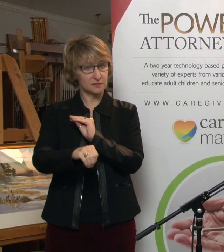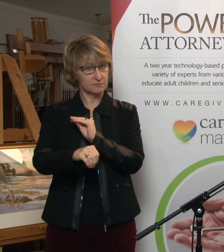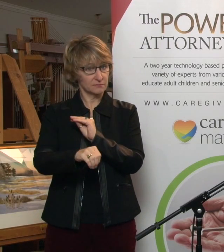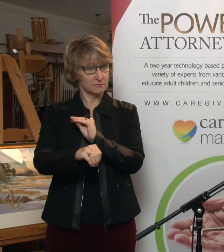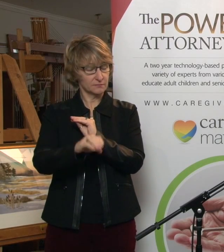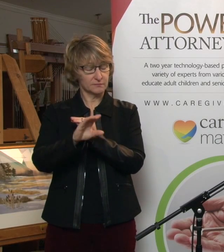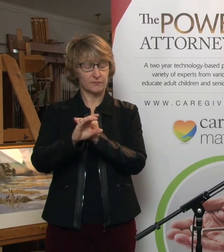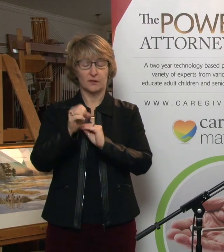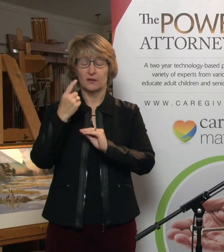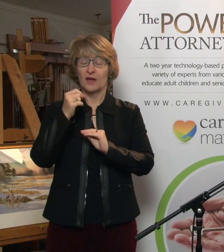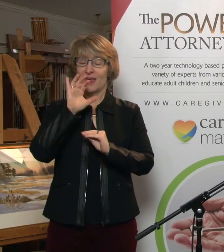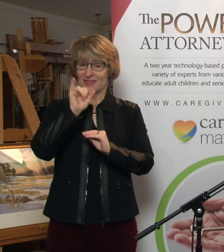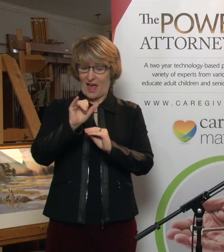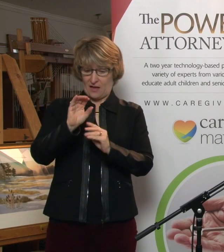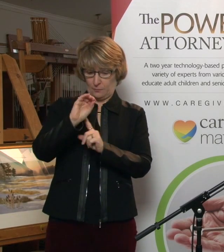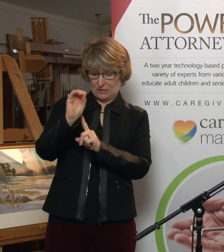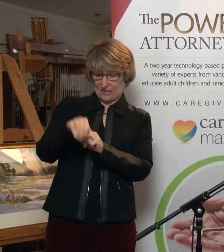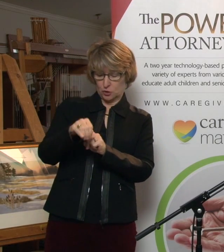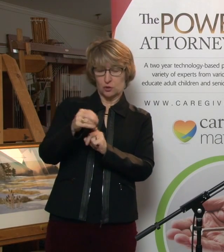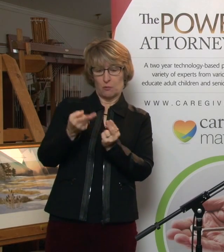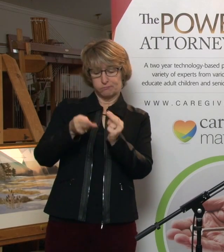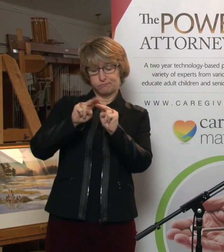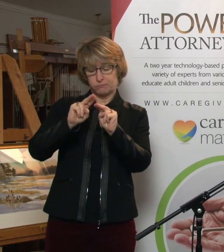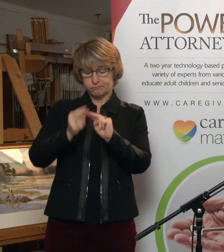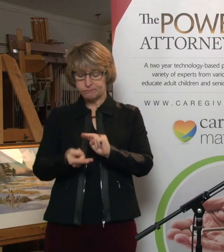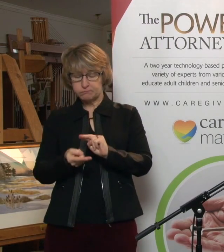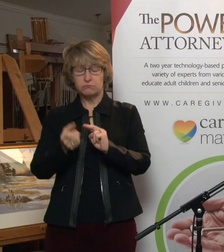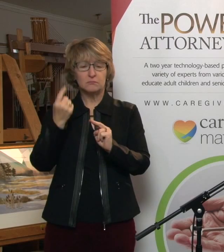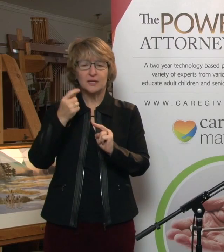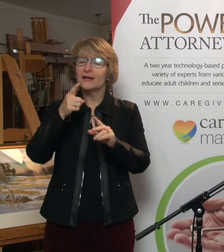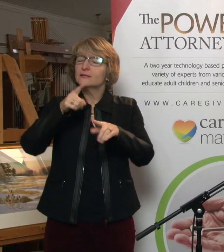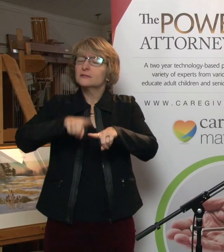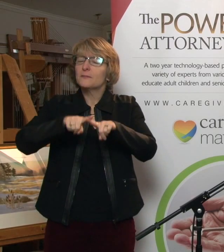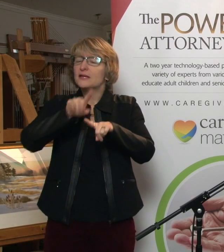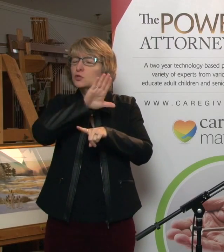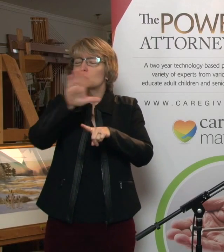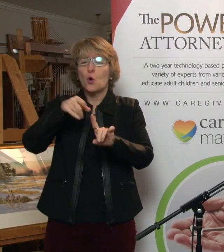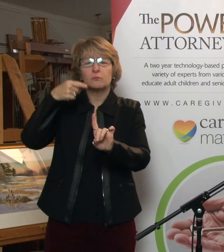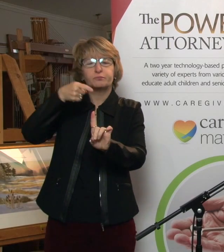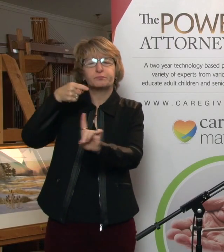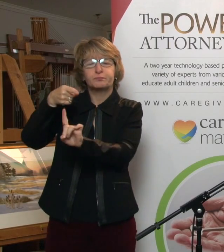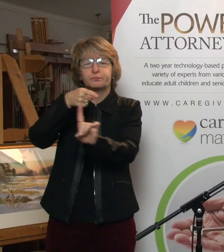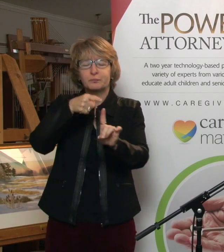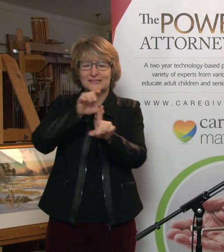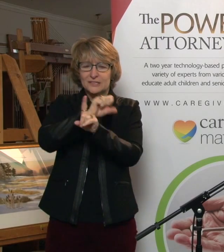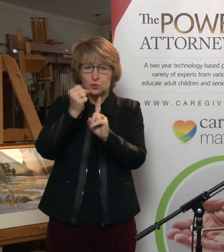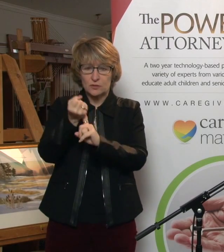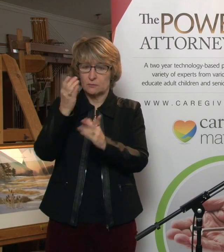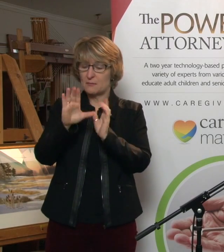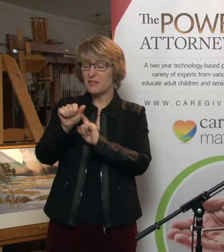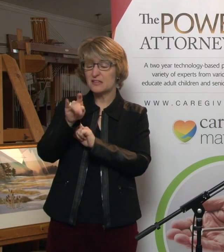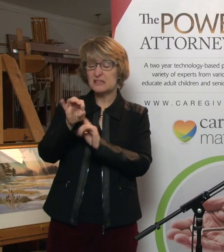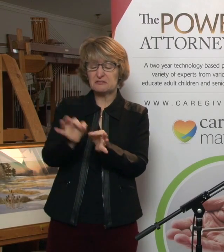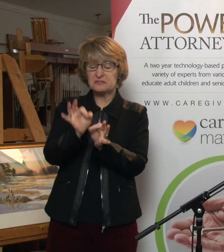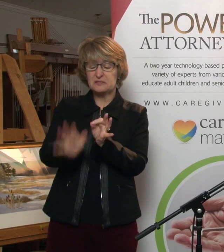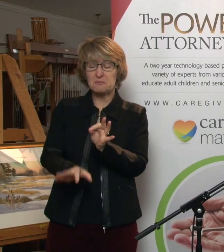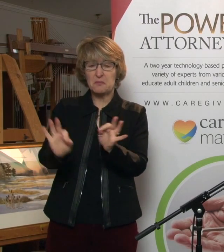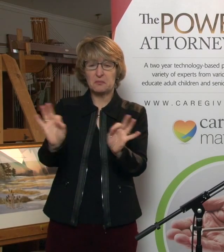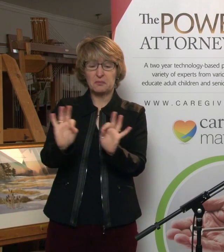That figure could go up or down. Again, you might have a really simple estate. You could have a very complicated estate.